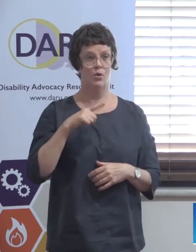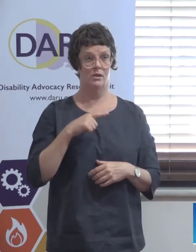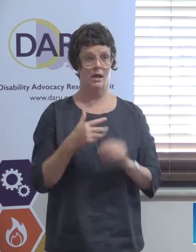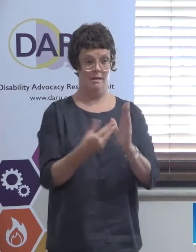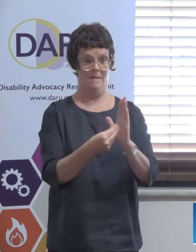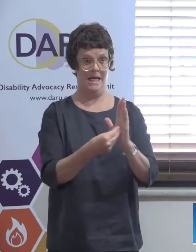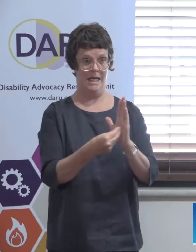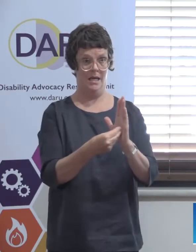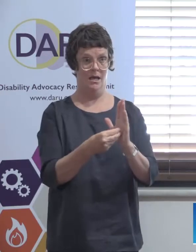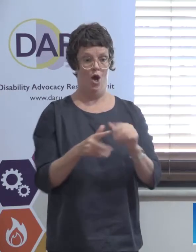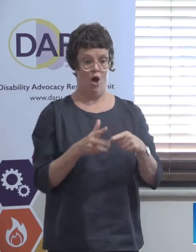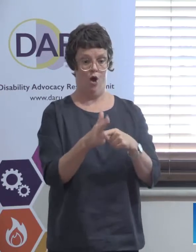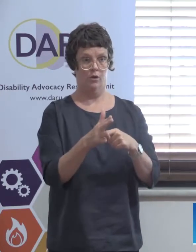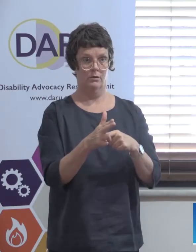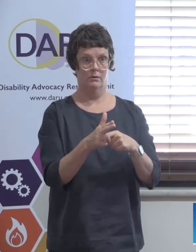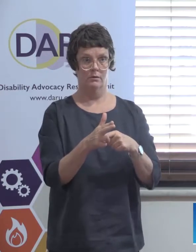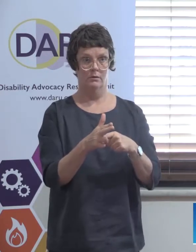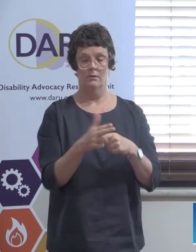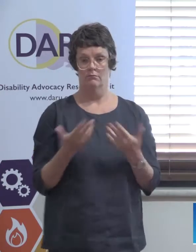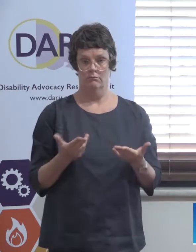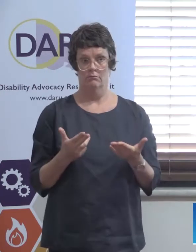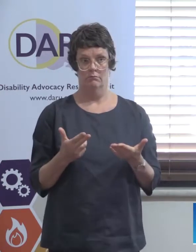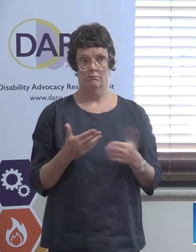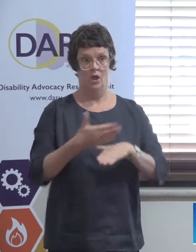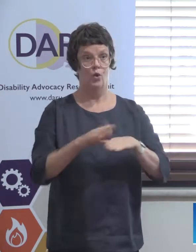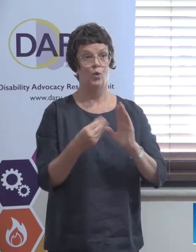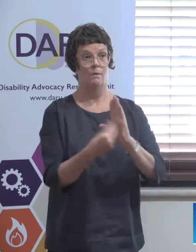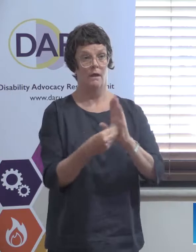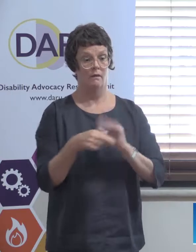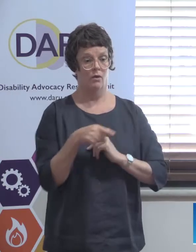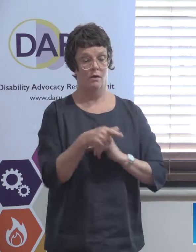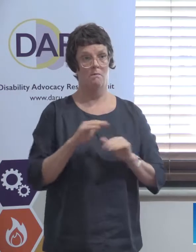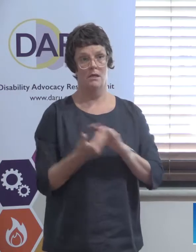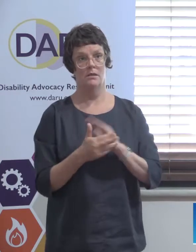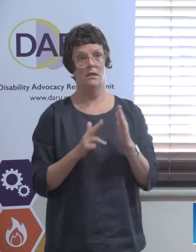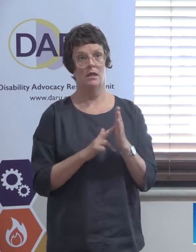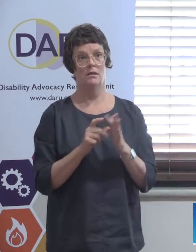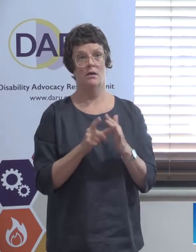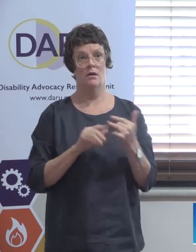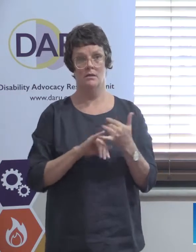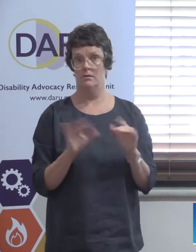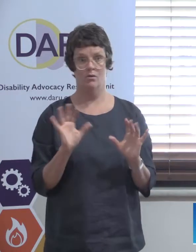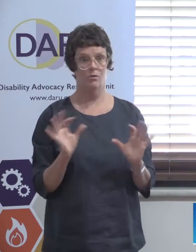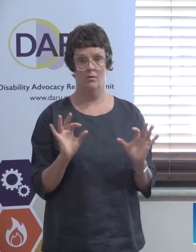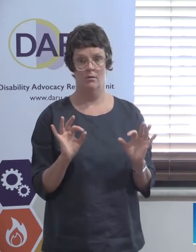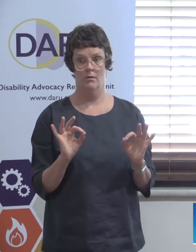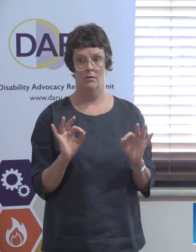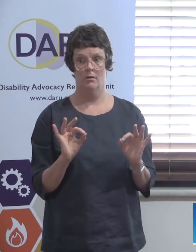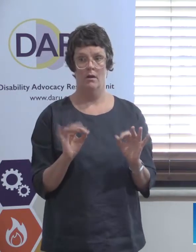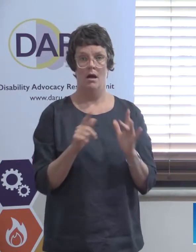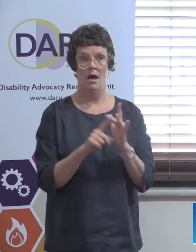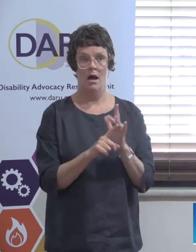by anything else. So, the NDIS doesn't fund... Obviously, doesn't fund advocacy in people's plans. And the ILC is the thing